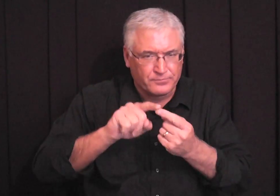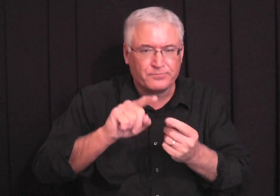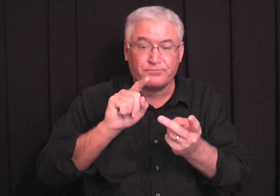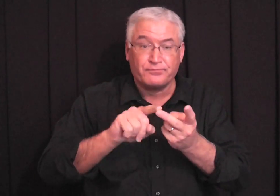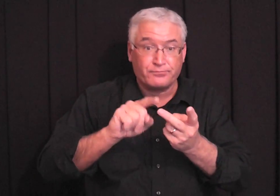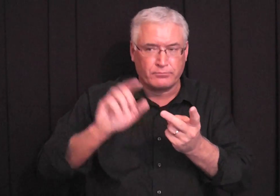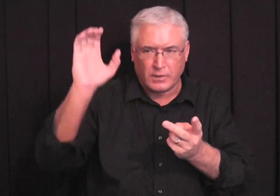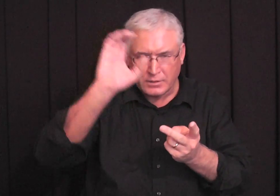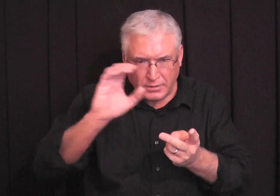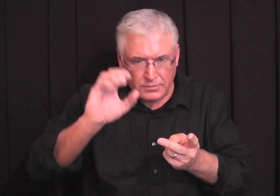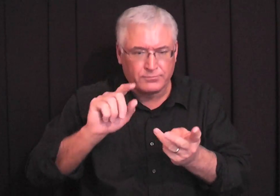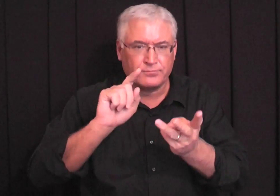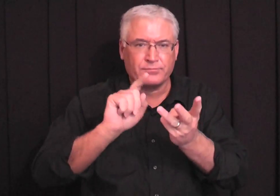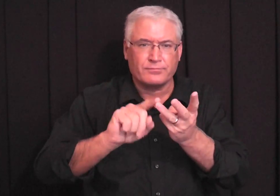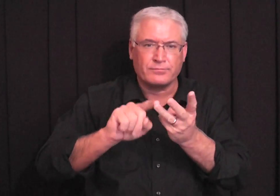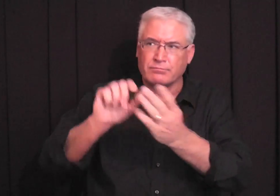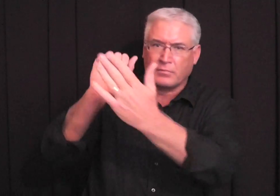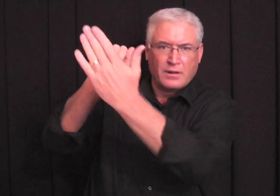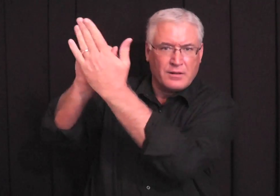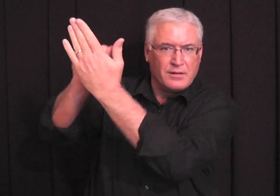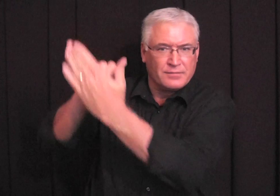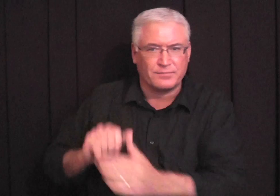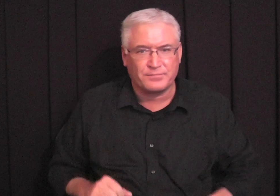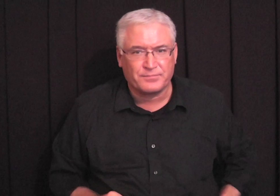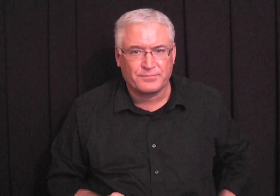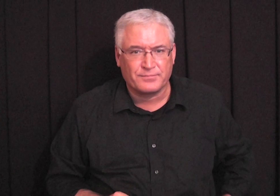We are to ask him and to seek him and to knock.